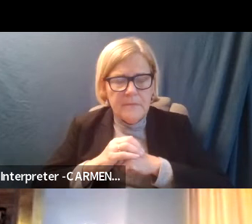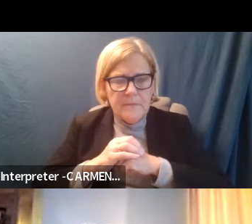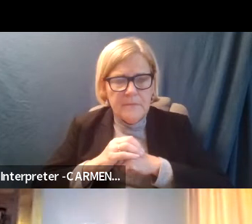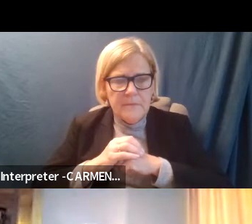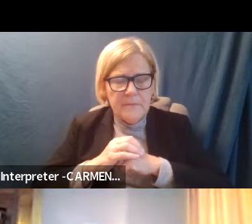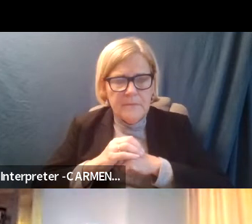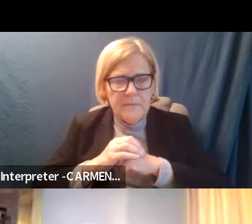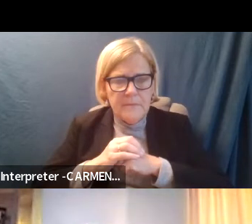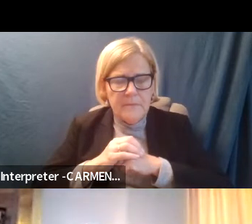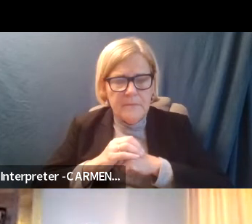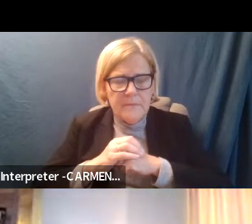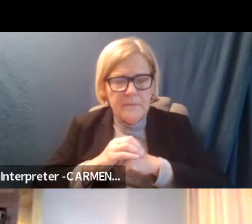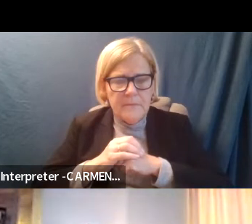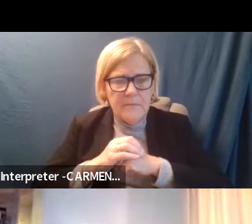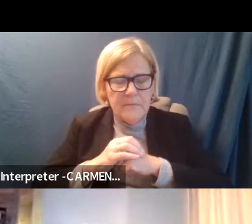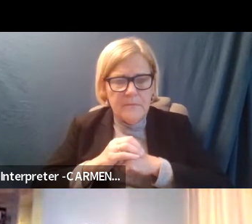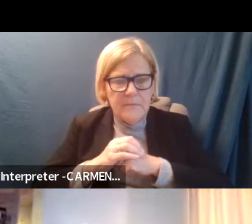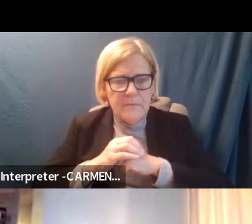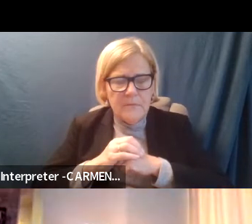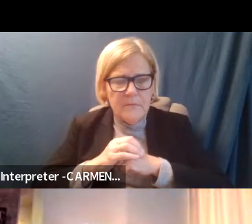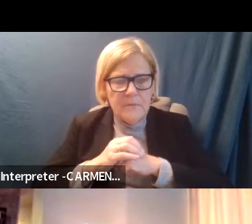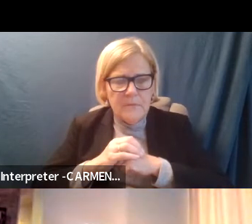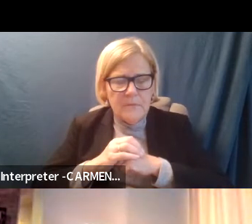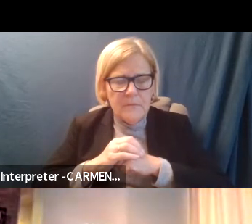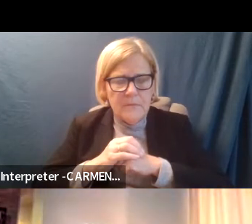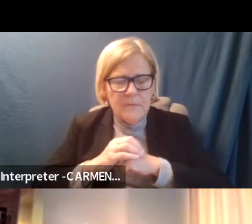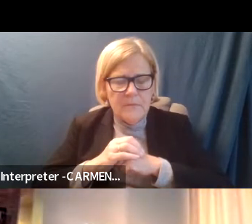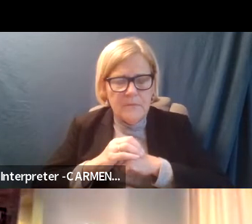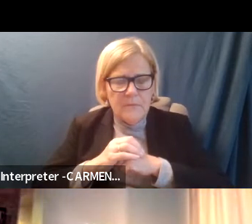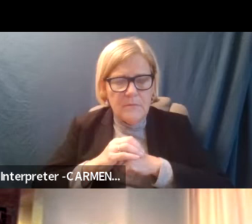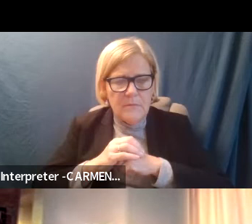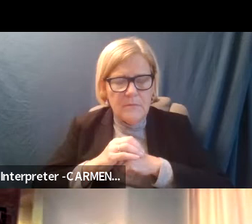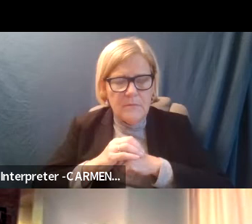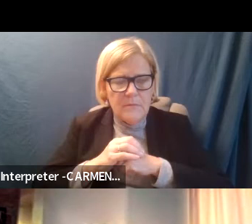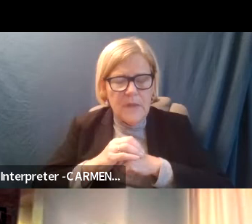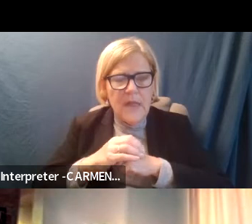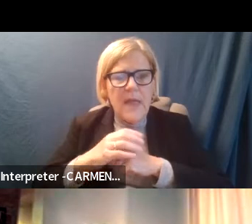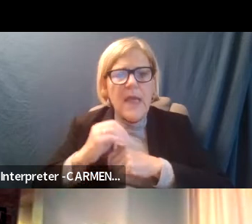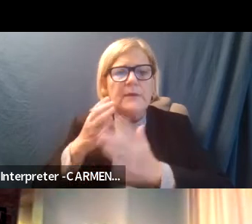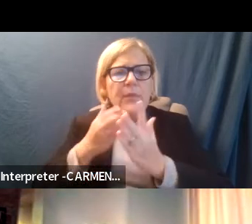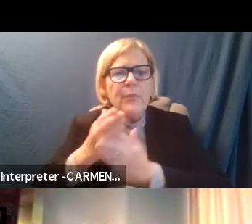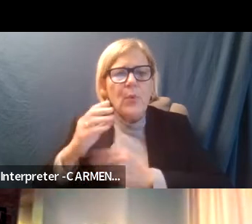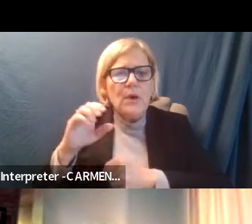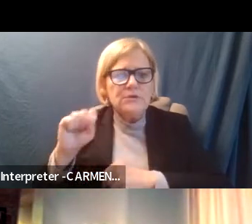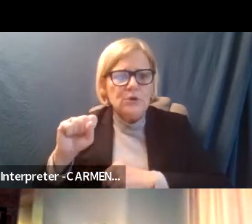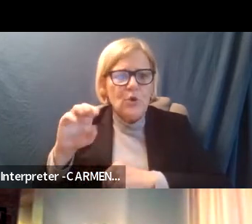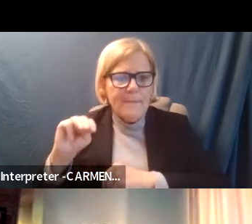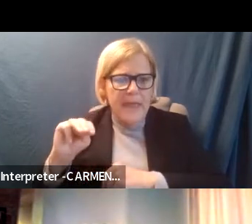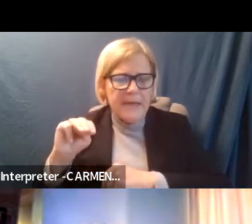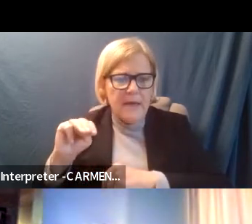and and out of the social media platform.